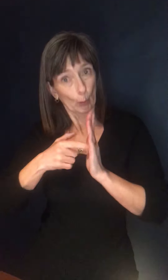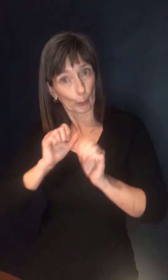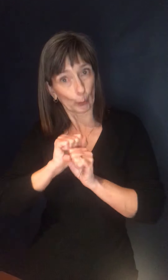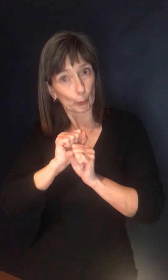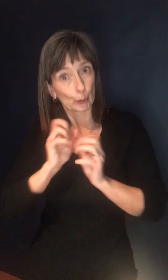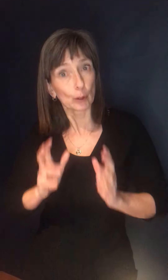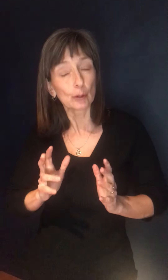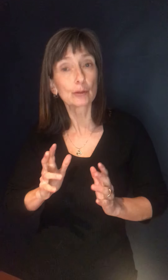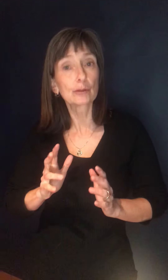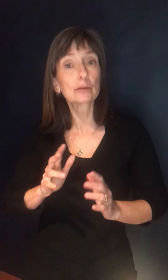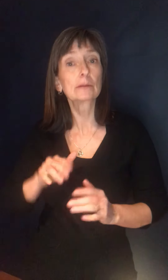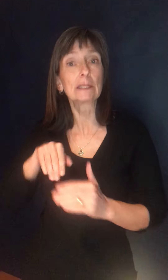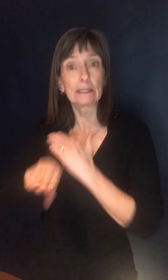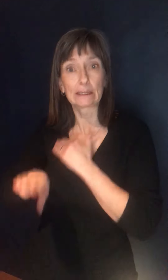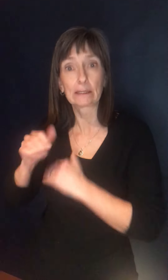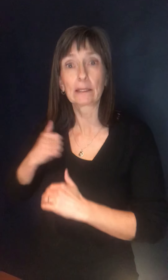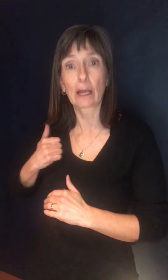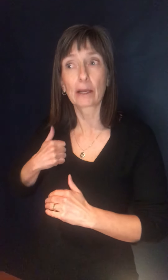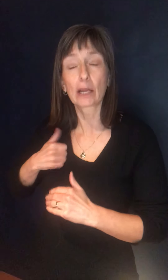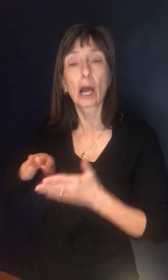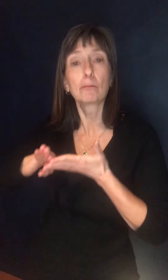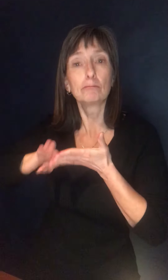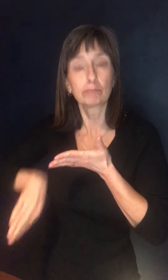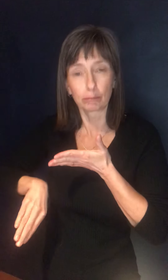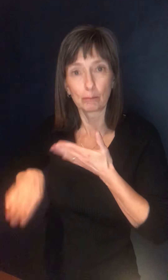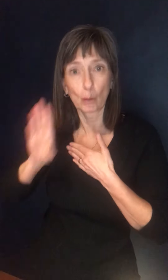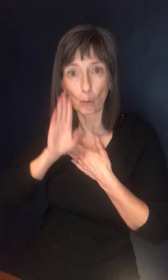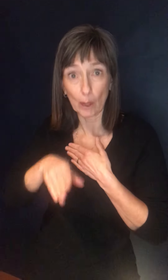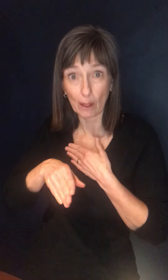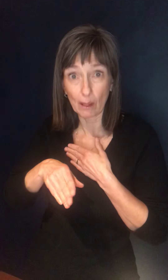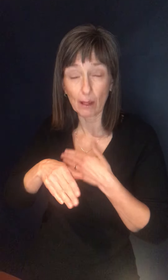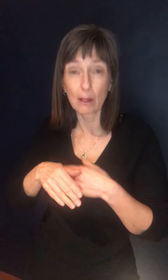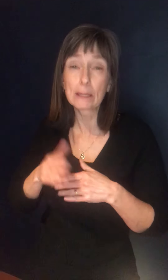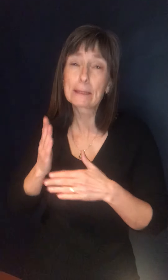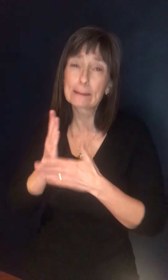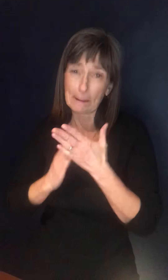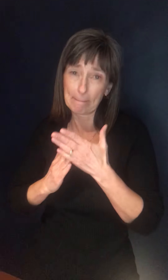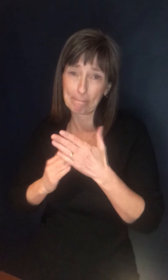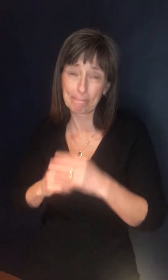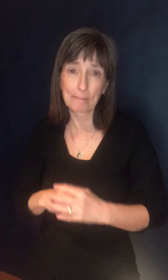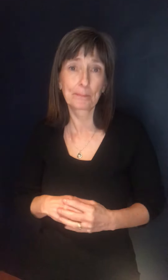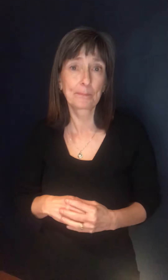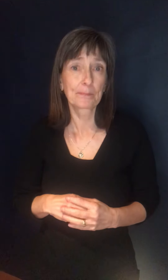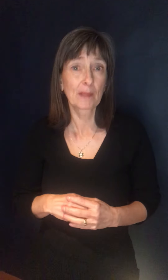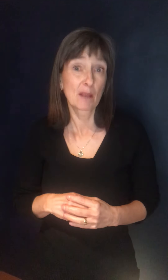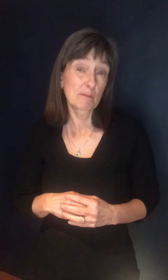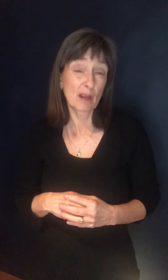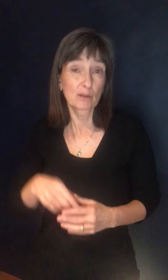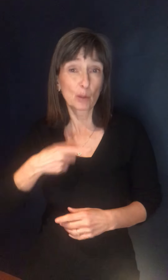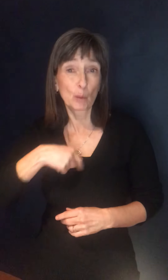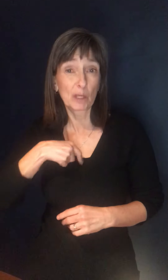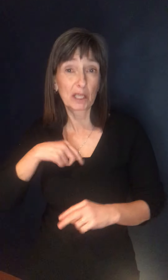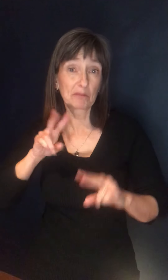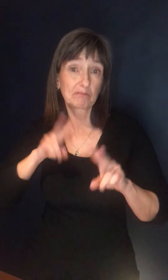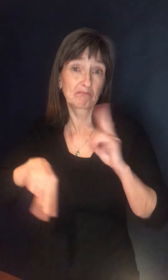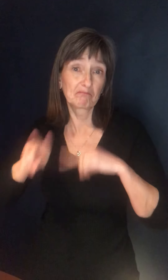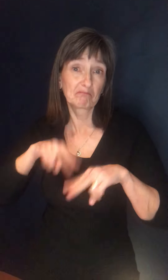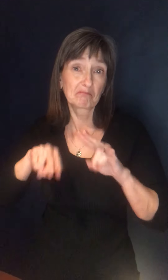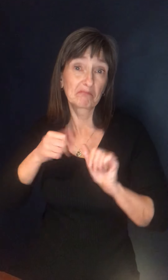country that are granted those exemptions. Um, and, uh, you know, so we would have to look at it on a case by case basis, I guess, but in general,